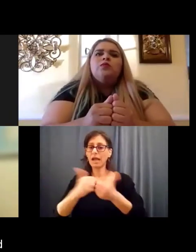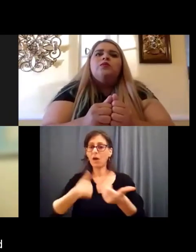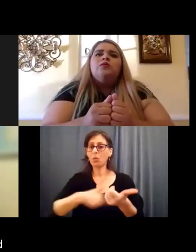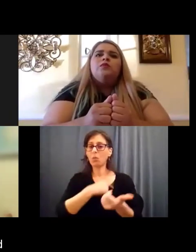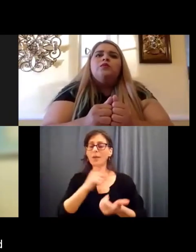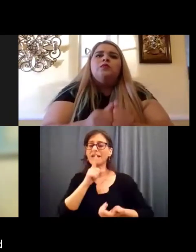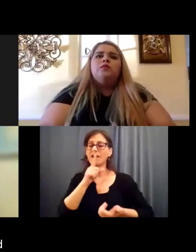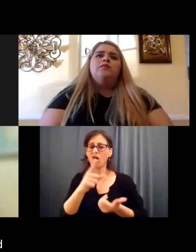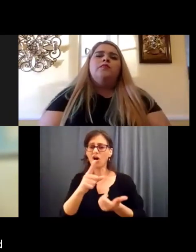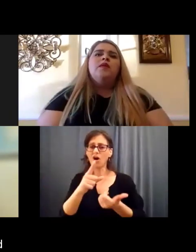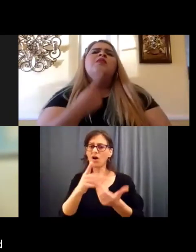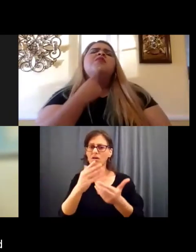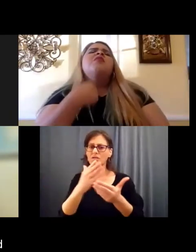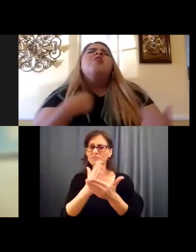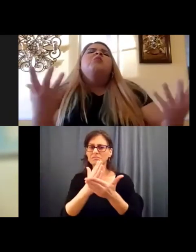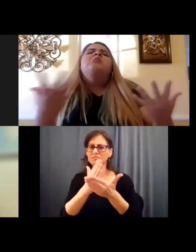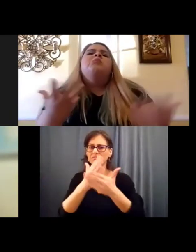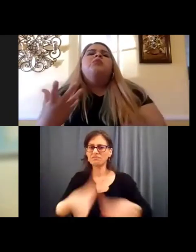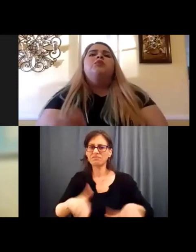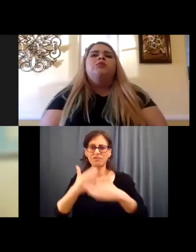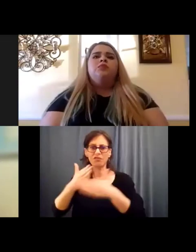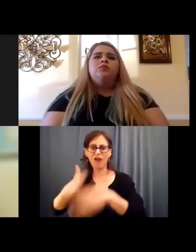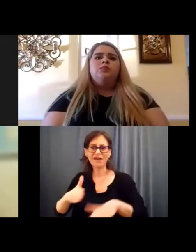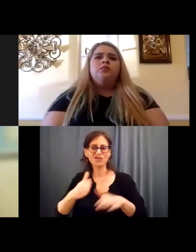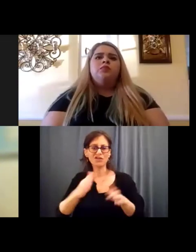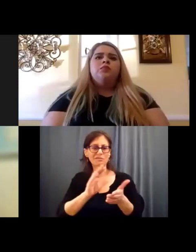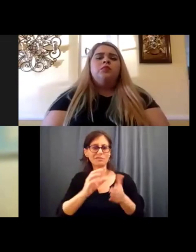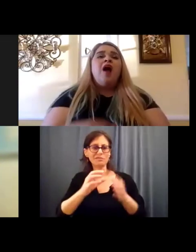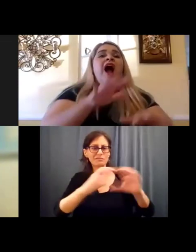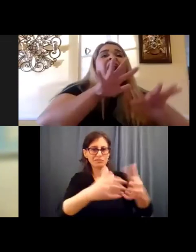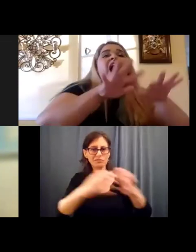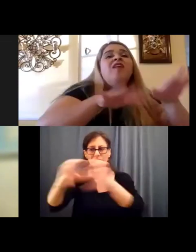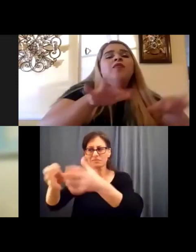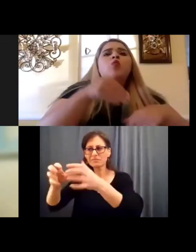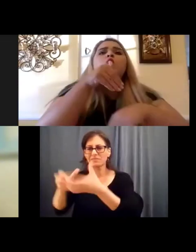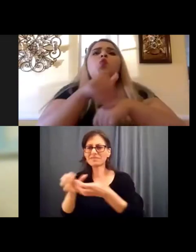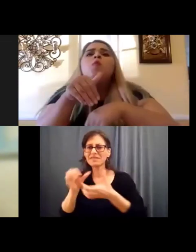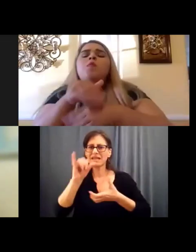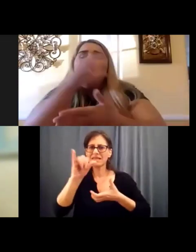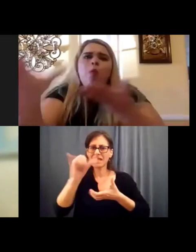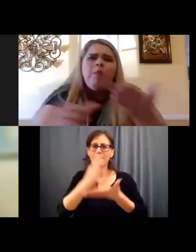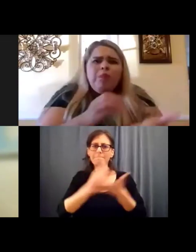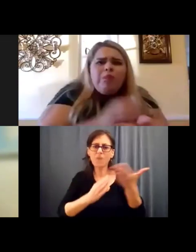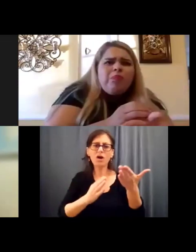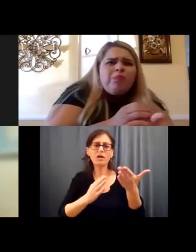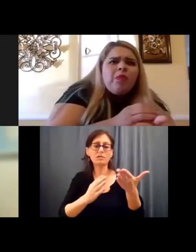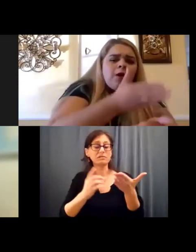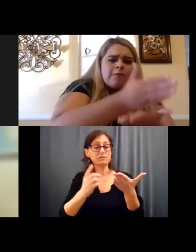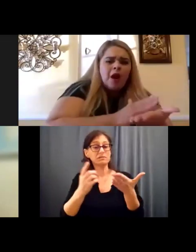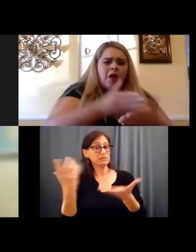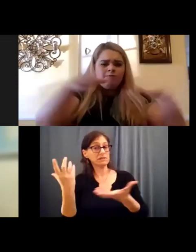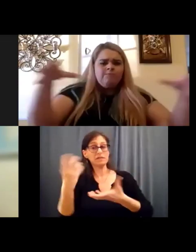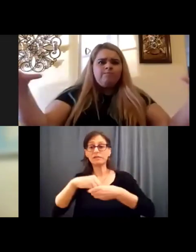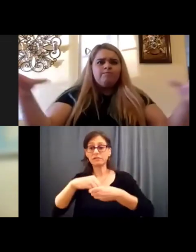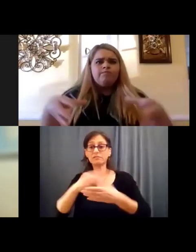fractioned in the community and that, that piece is, is a big part of it.